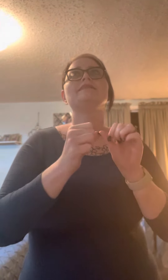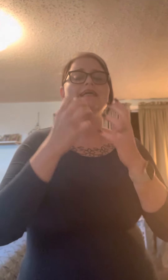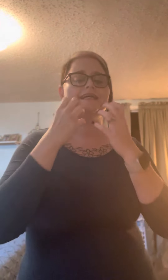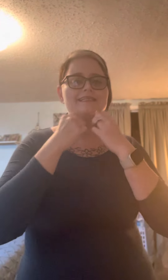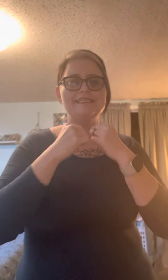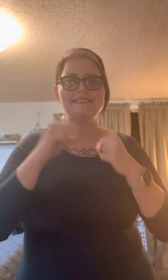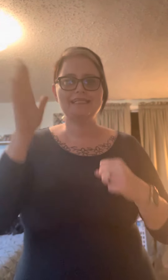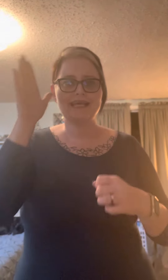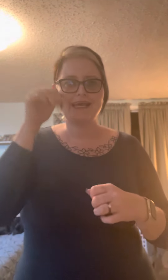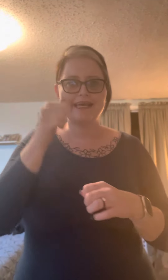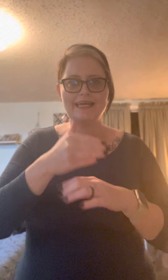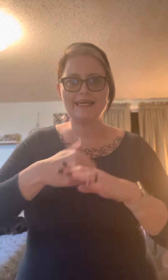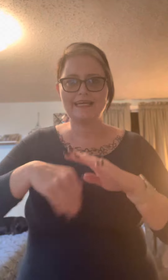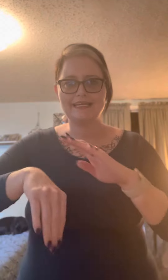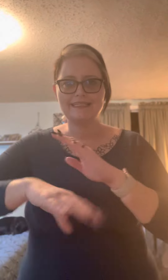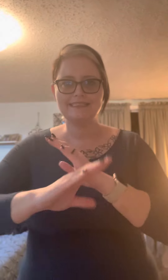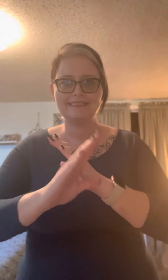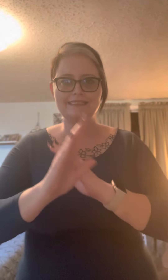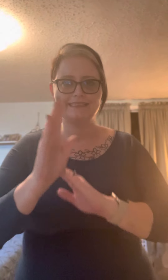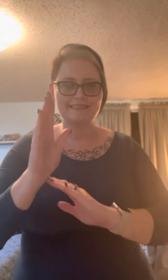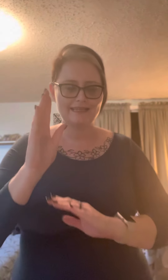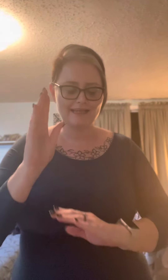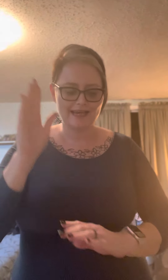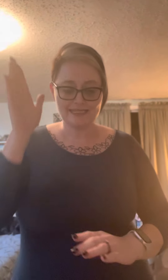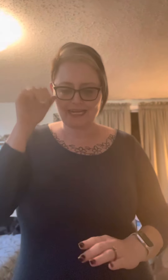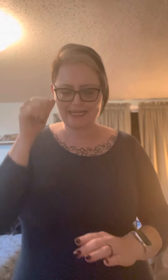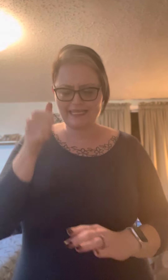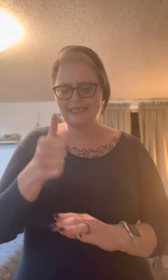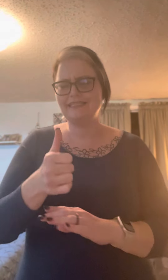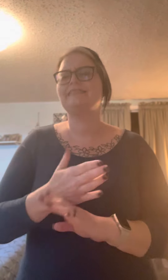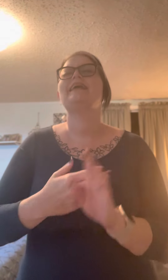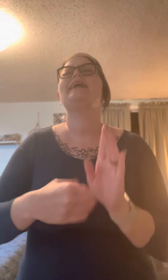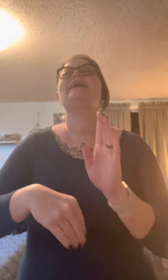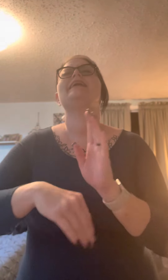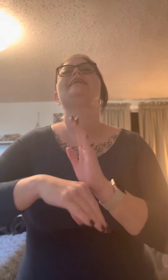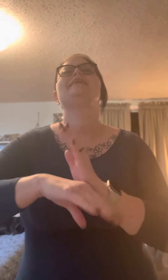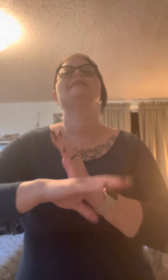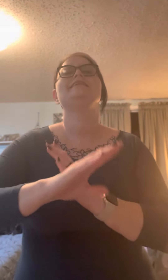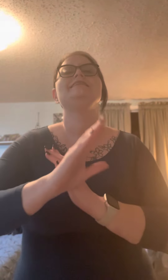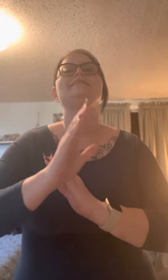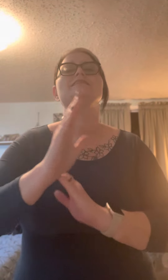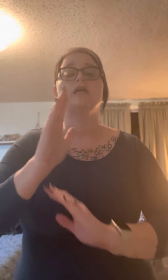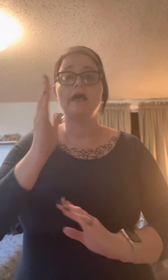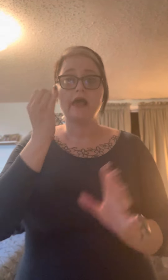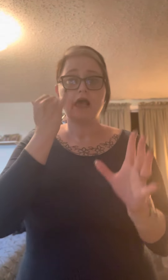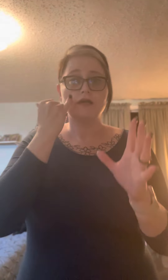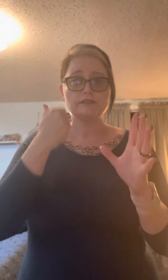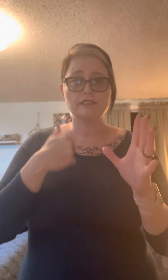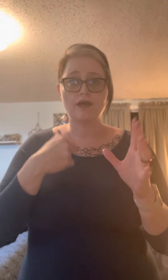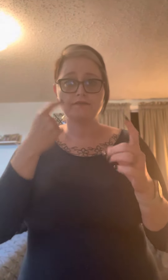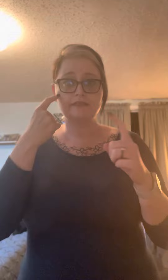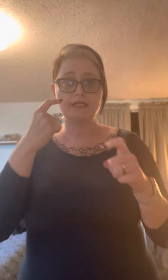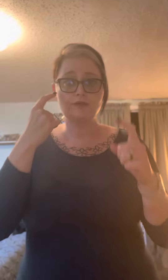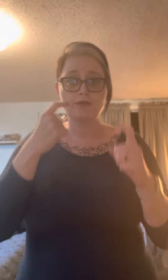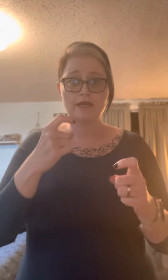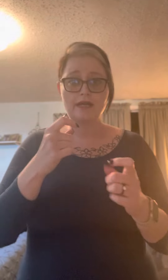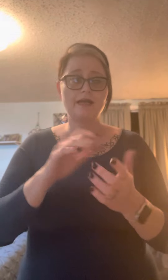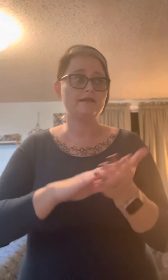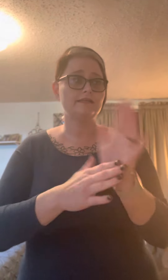Daddy's hands Daddy's hands, soft and kind when